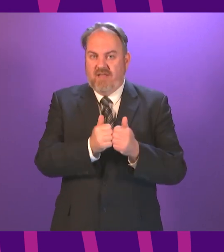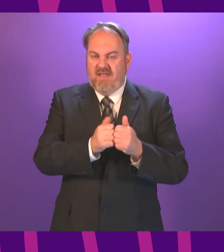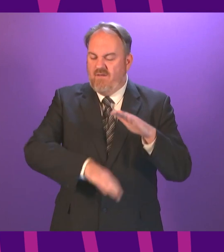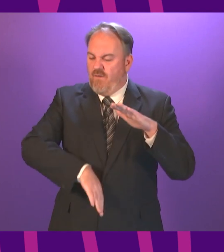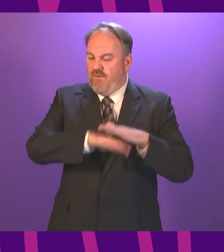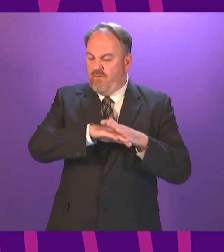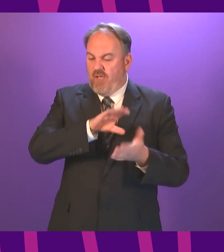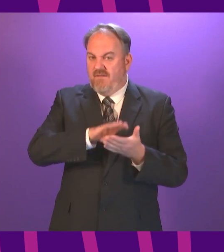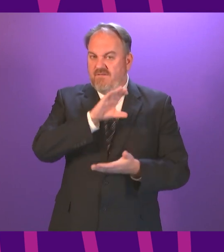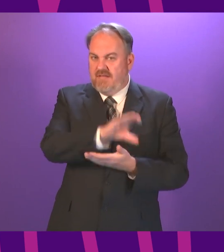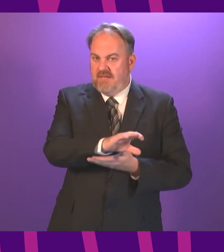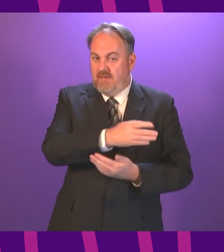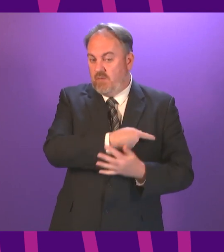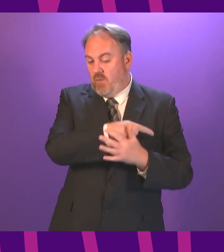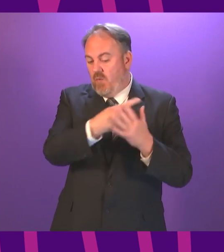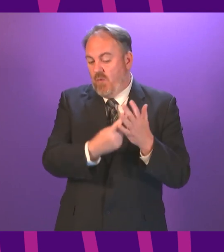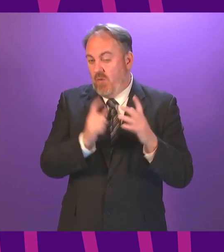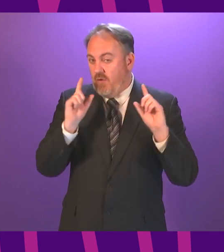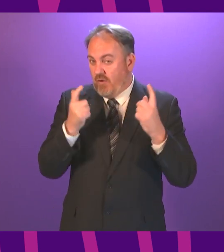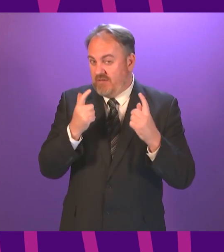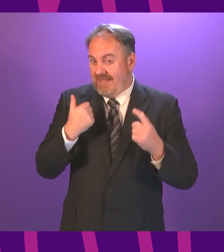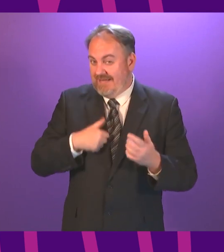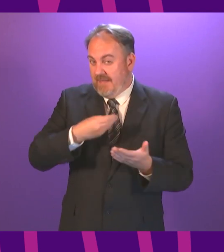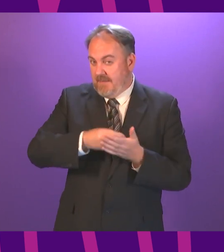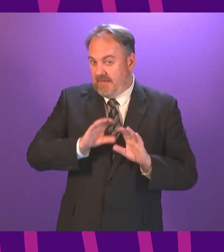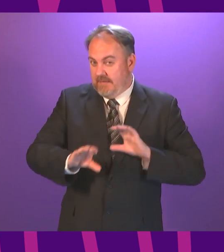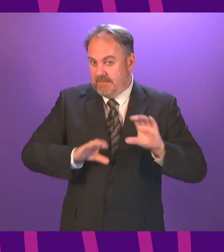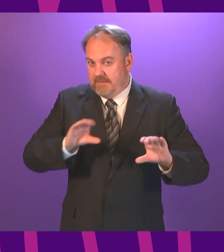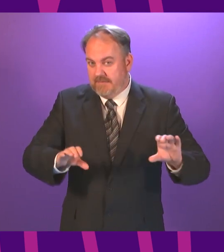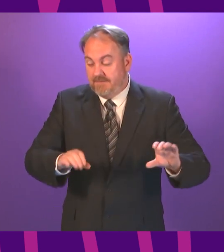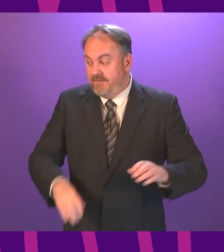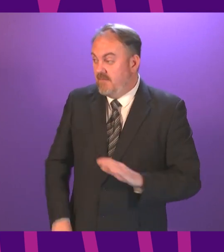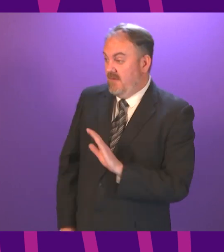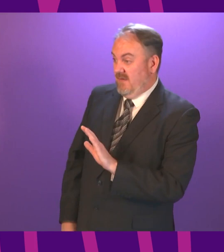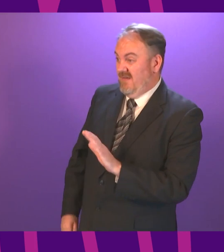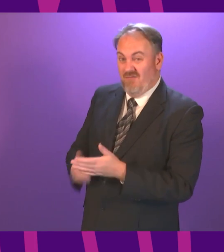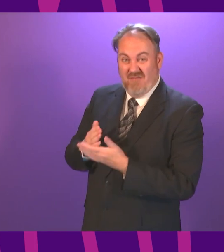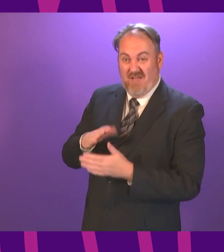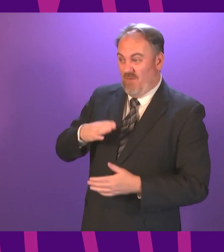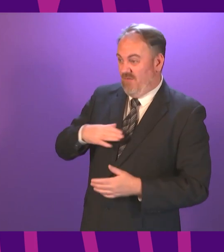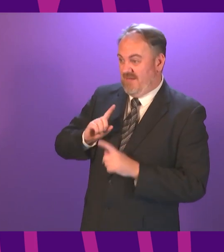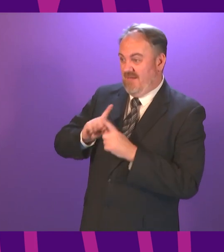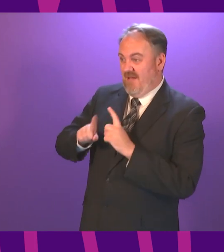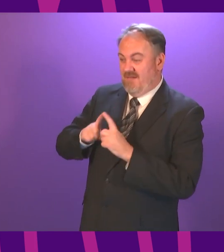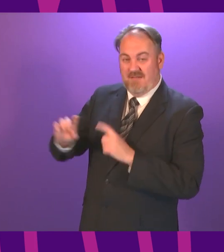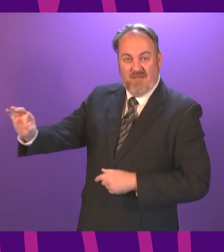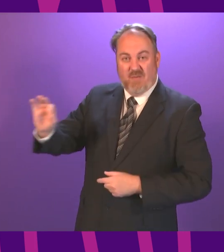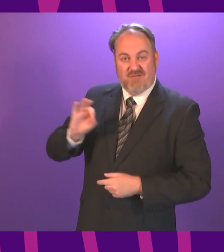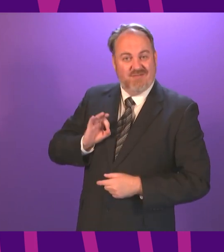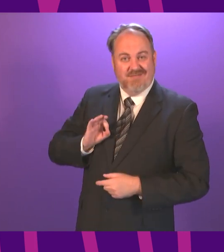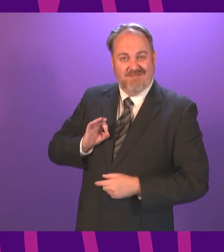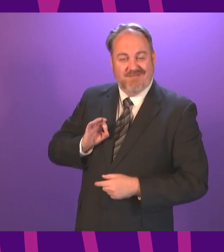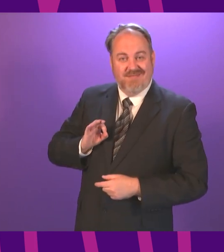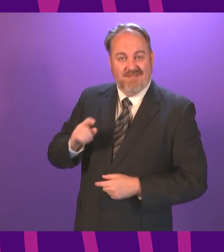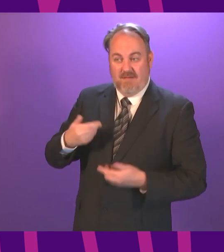funding to the colleges? Minister? Well, would refer Ms Gosling back to my original answer. I already read the point that in this